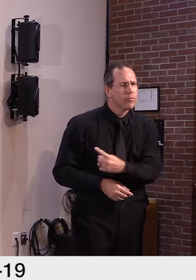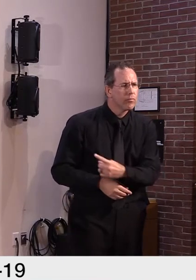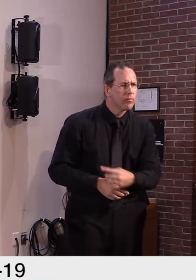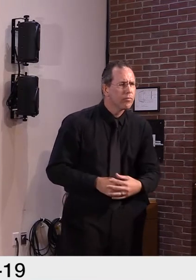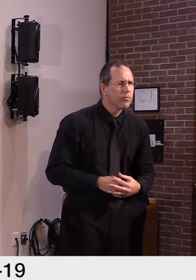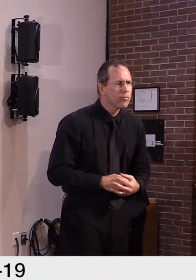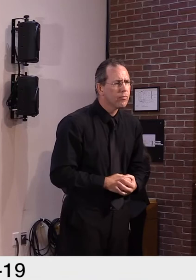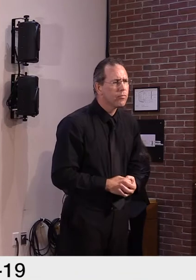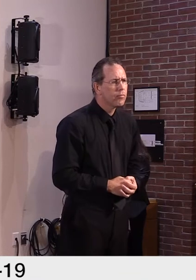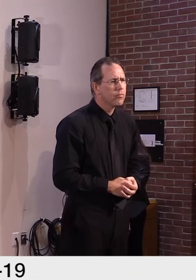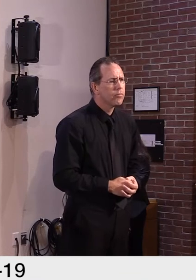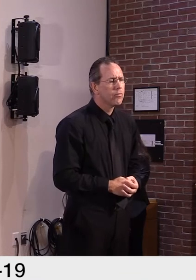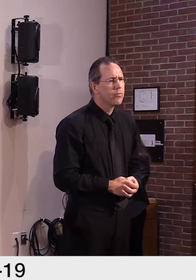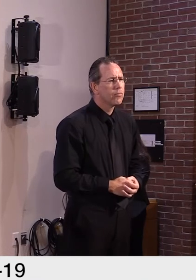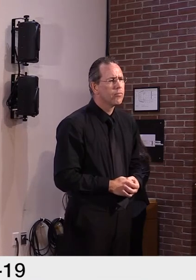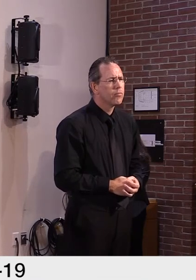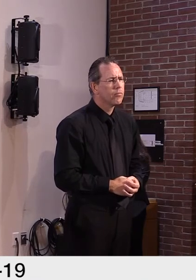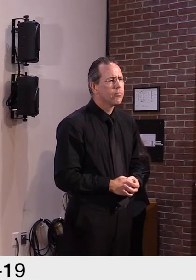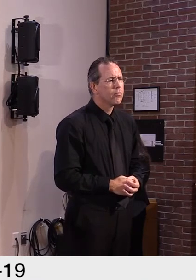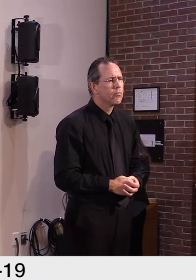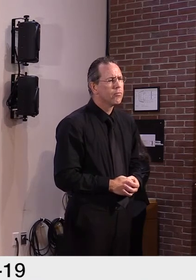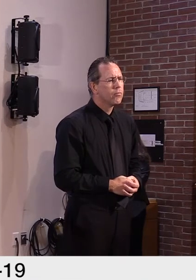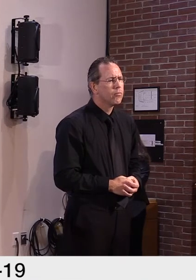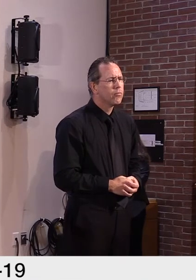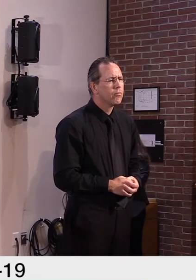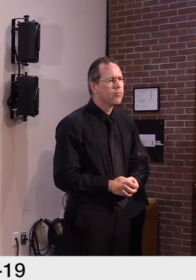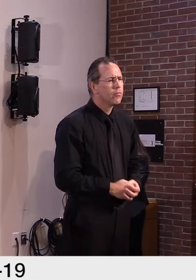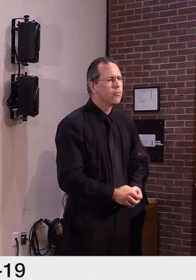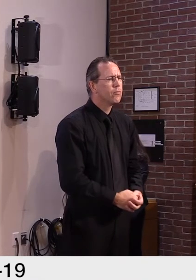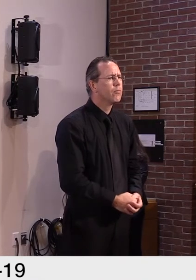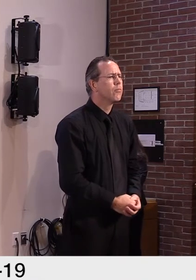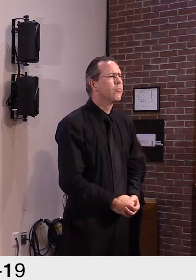Um, we did the disconnects, I mean, we did, um,